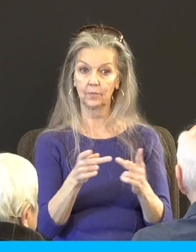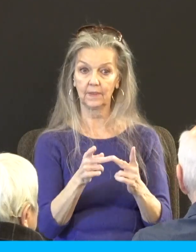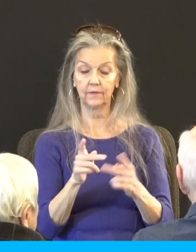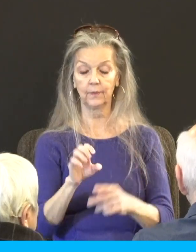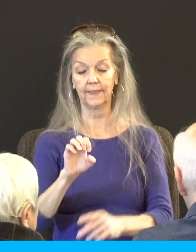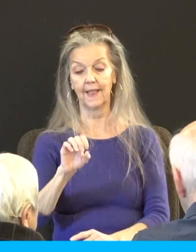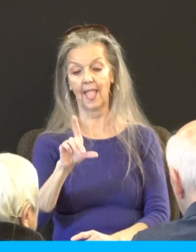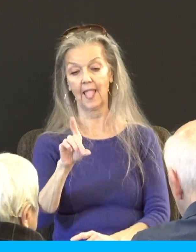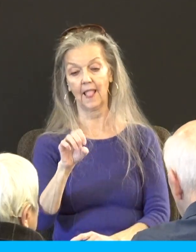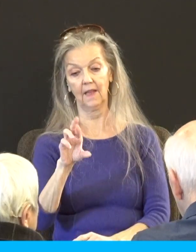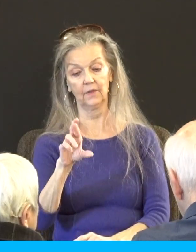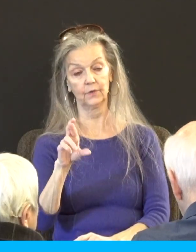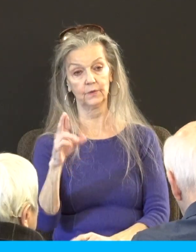doing something that's off the chain